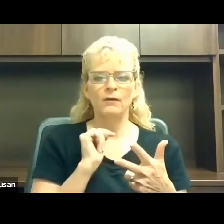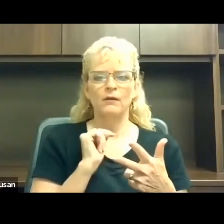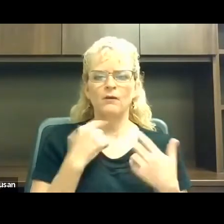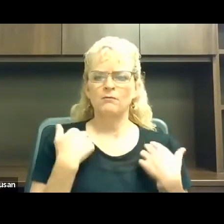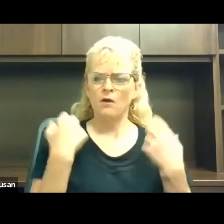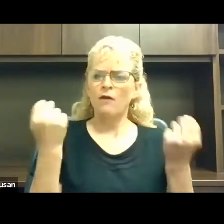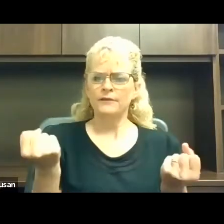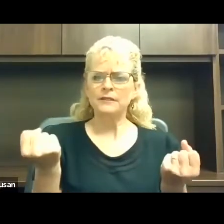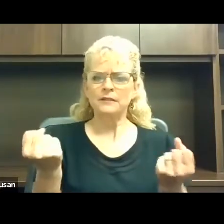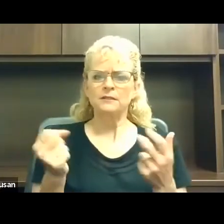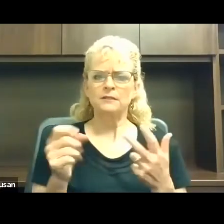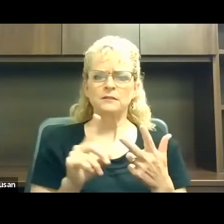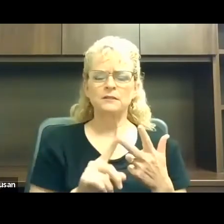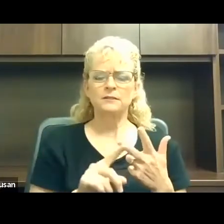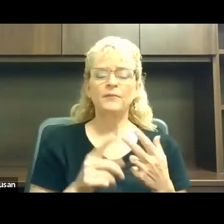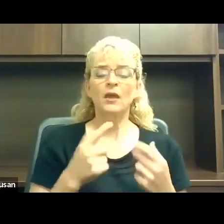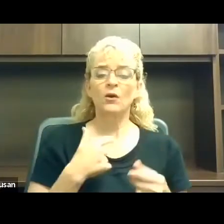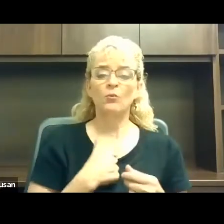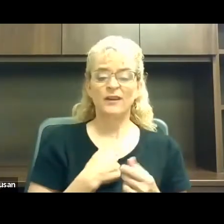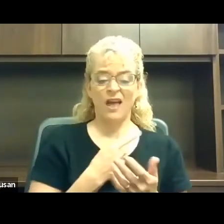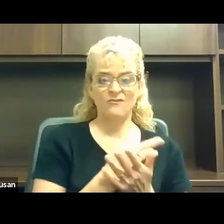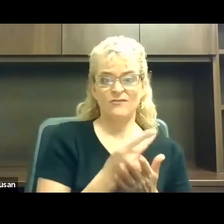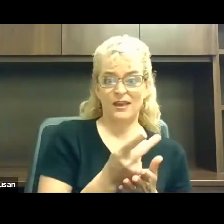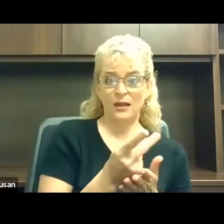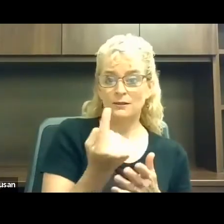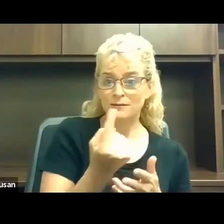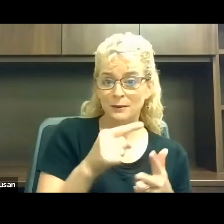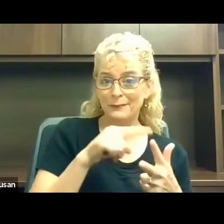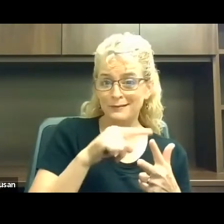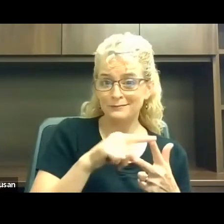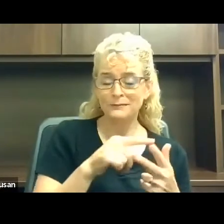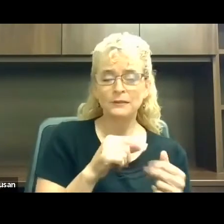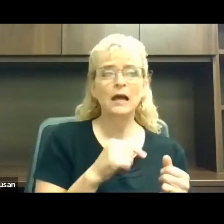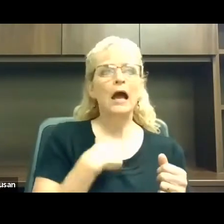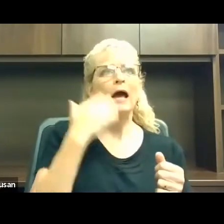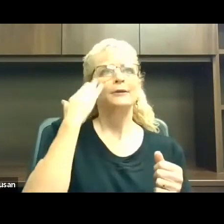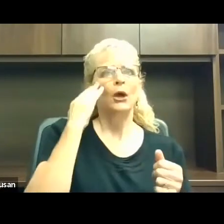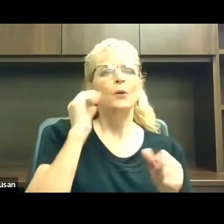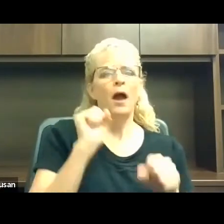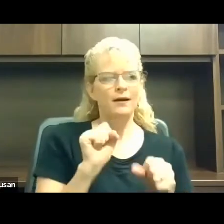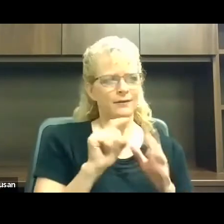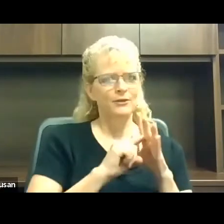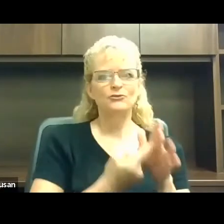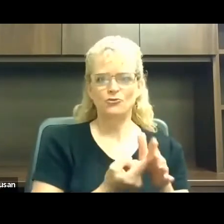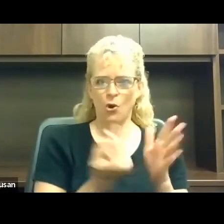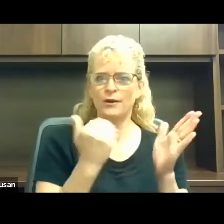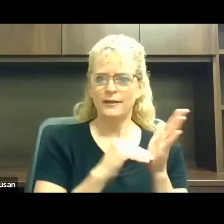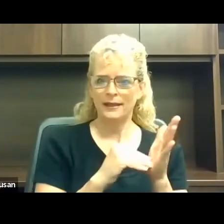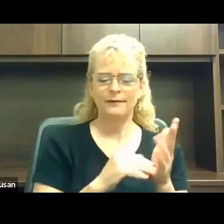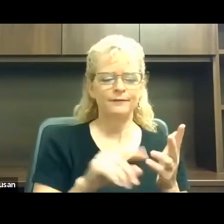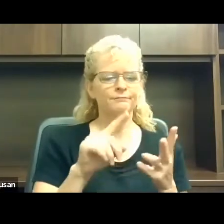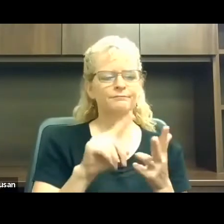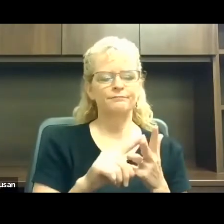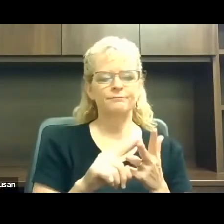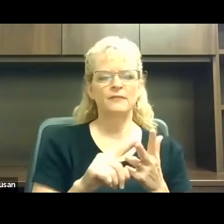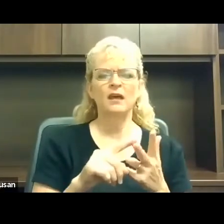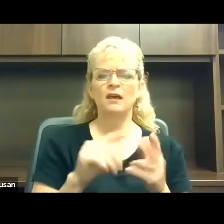Because when I fail at something, I know that I can start again. They have taught me empathy.